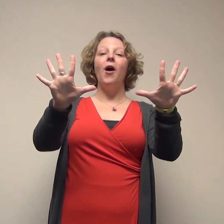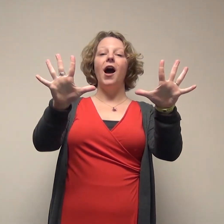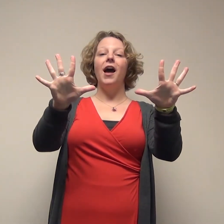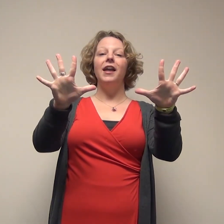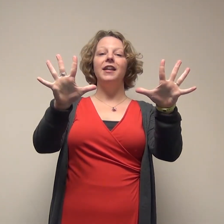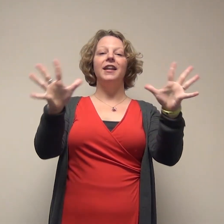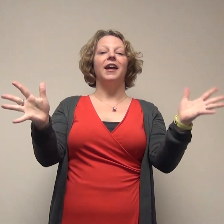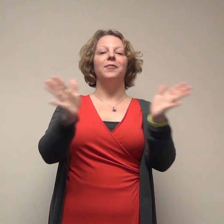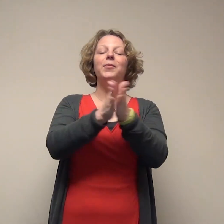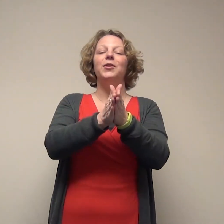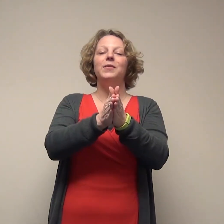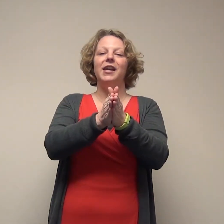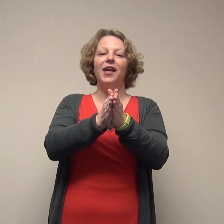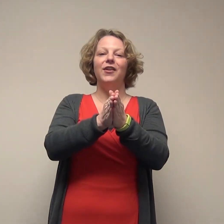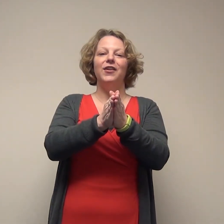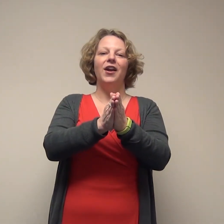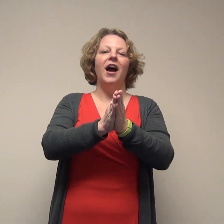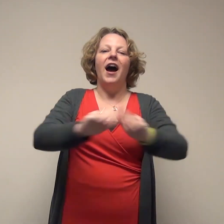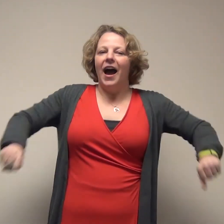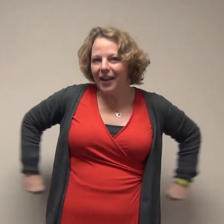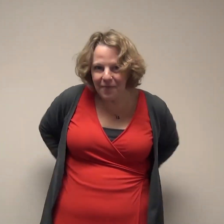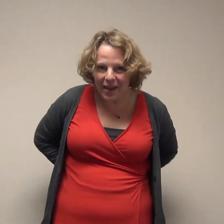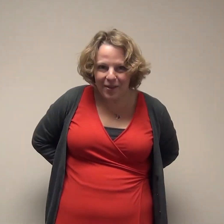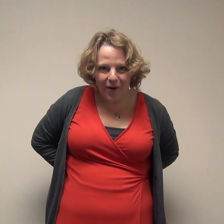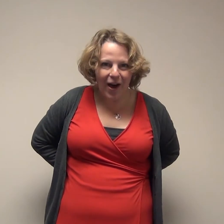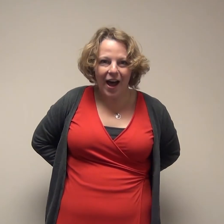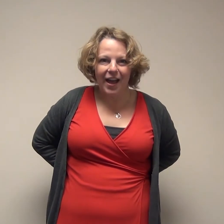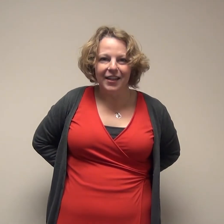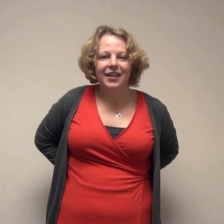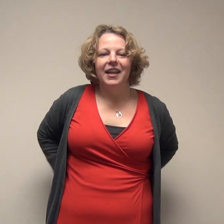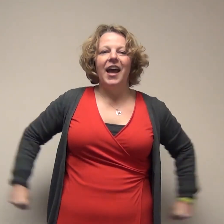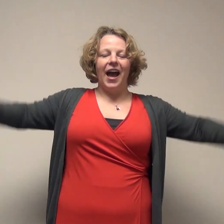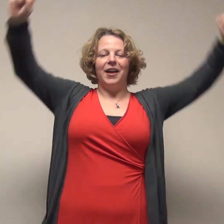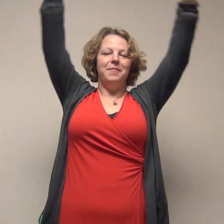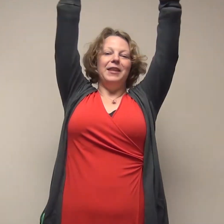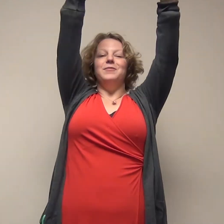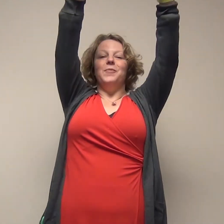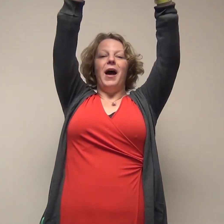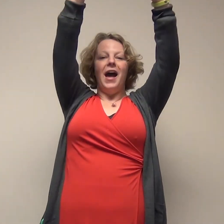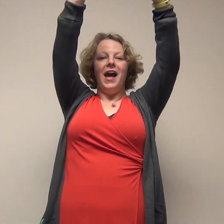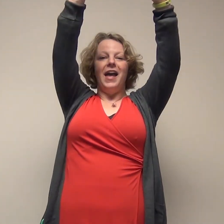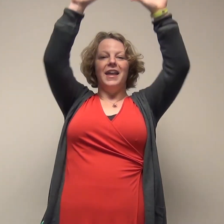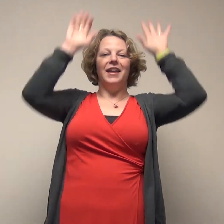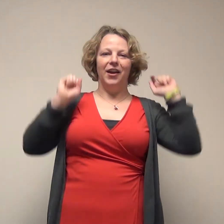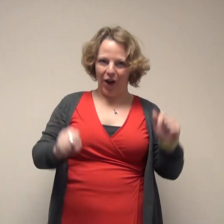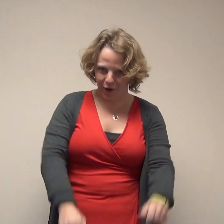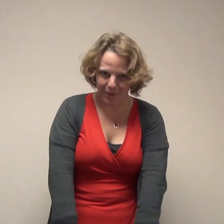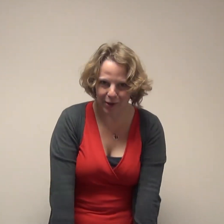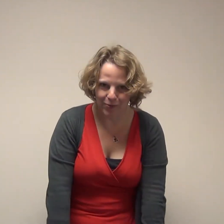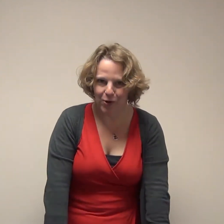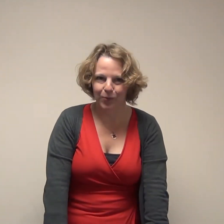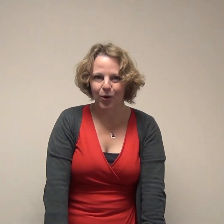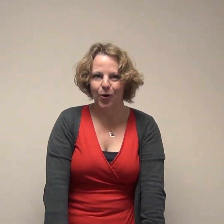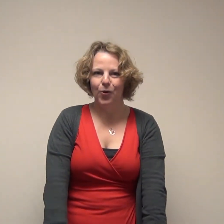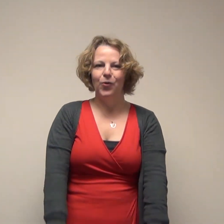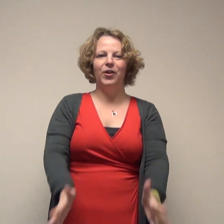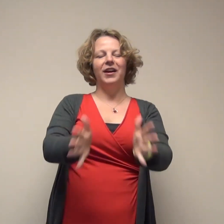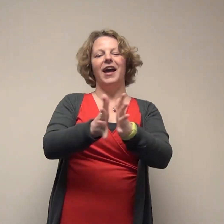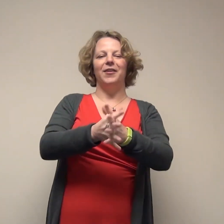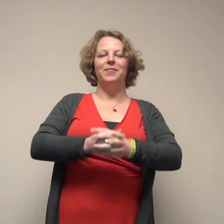wide. I can put them together. I can make them all high. I can make them jump high. I can make them jump low. I can